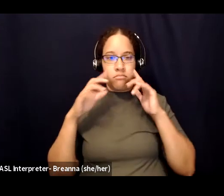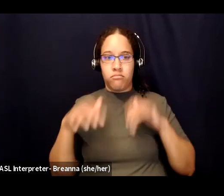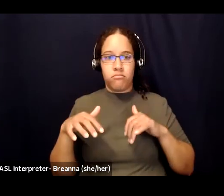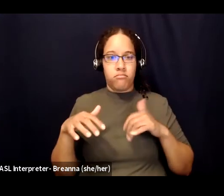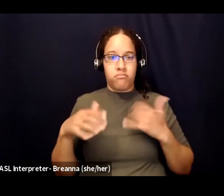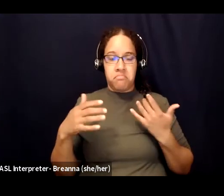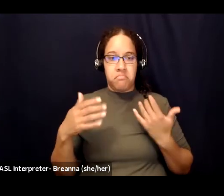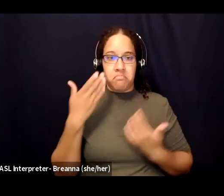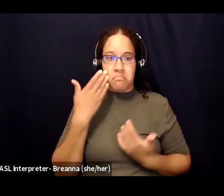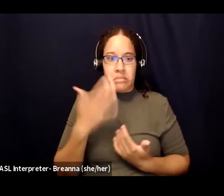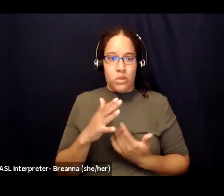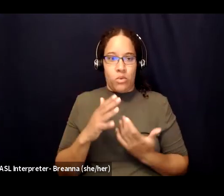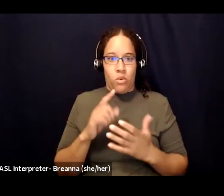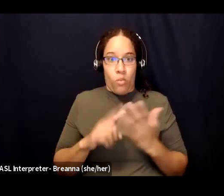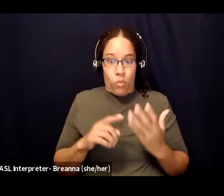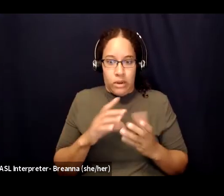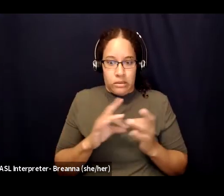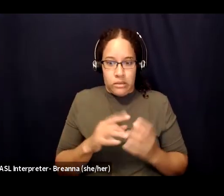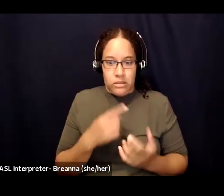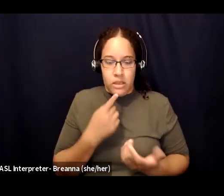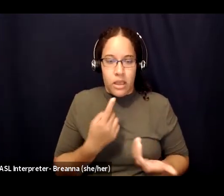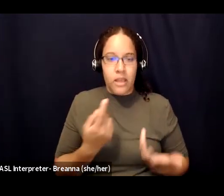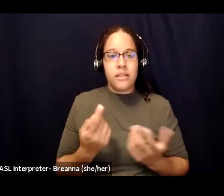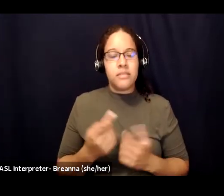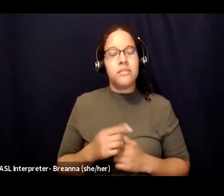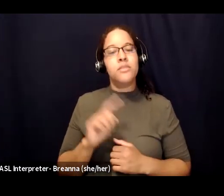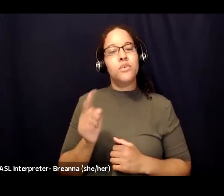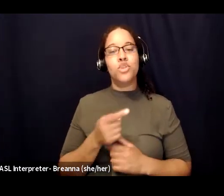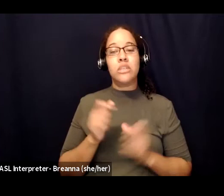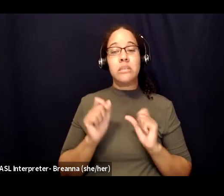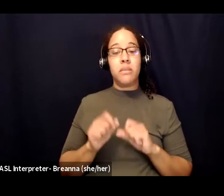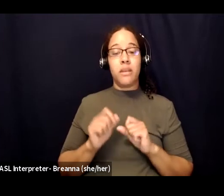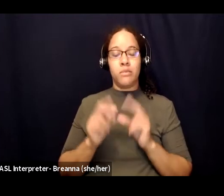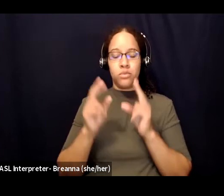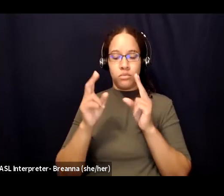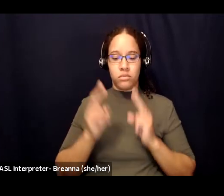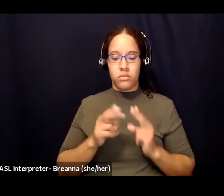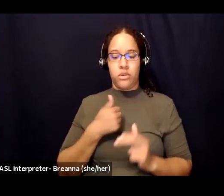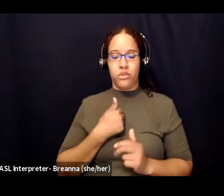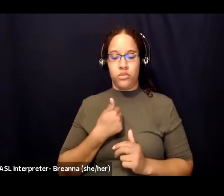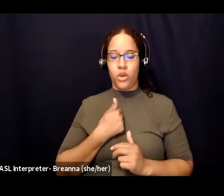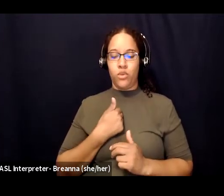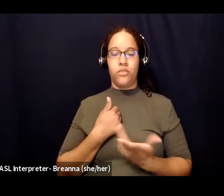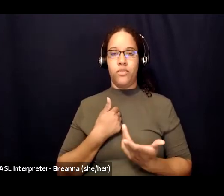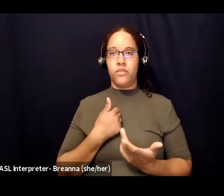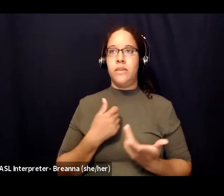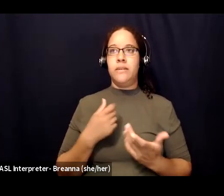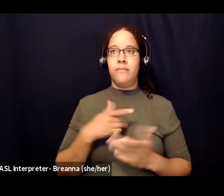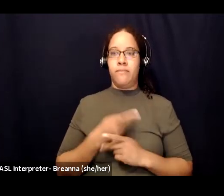own emotional capacity so being able to honor yourself first and foremost and thinking okay what do i need and